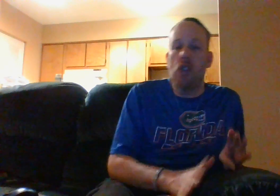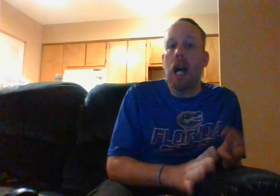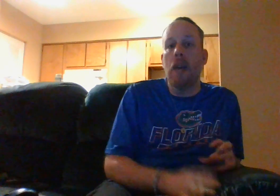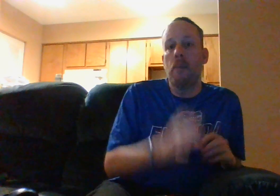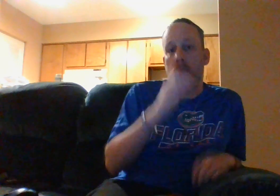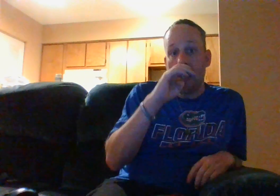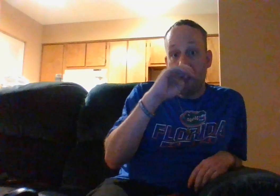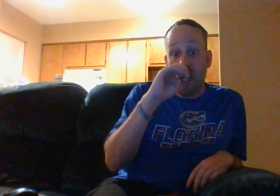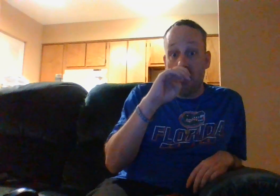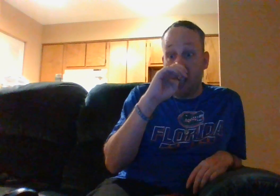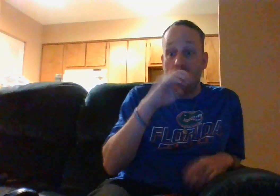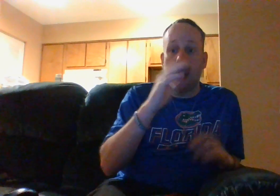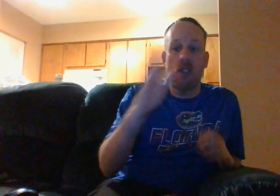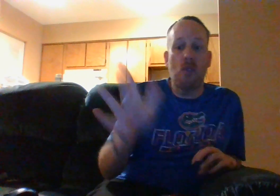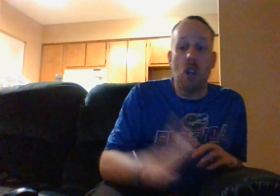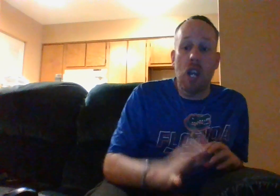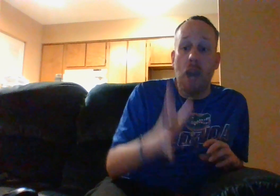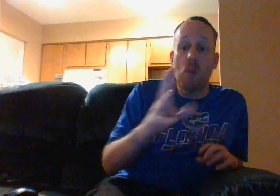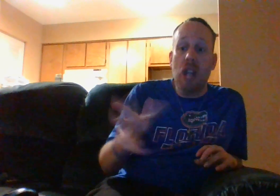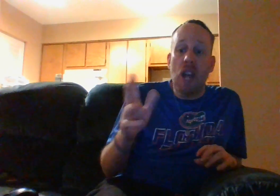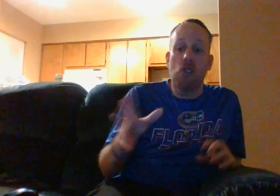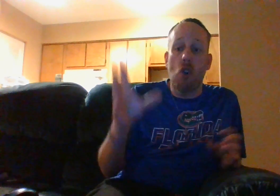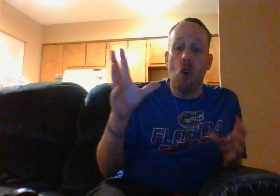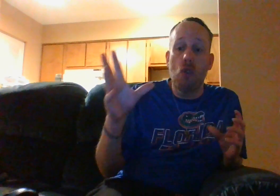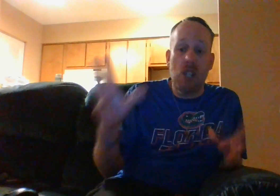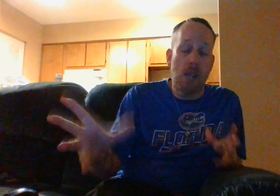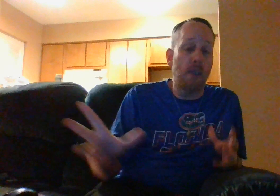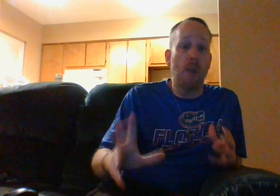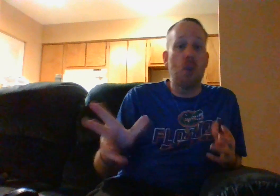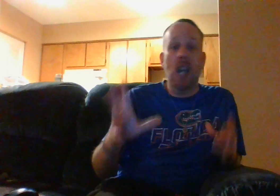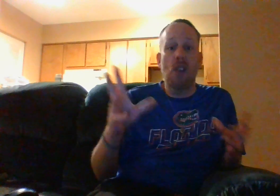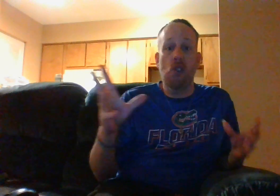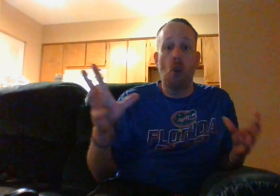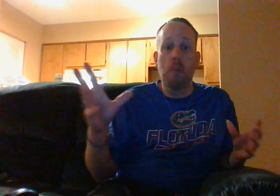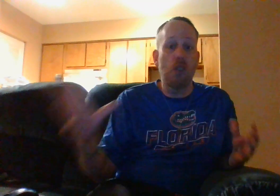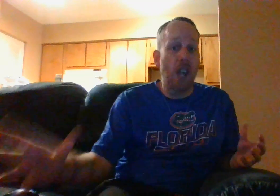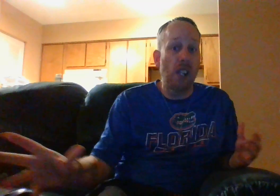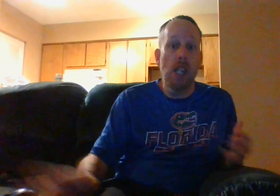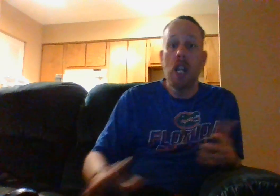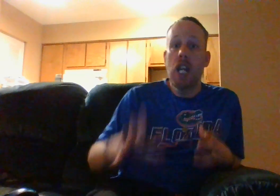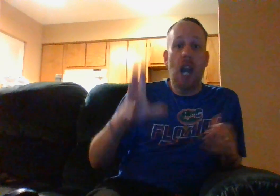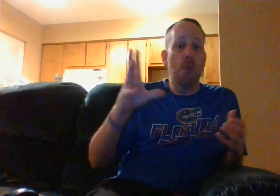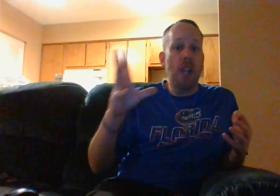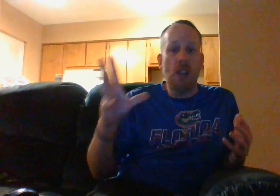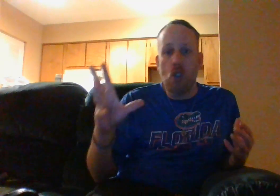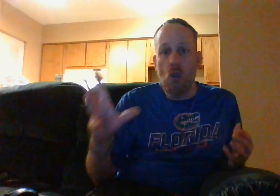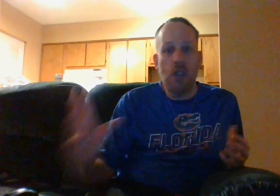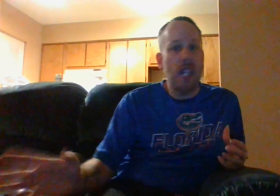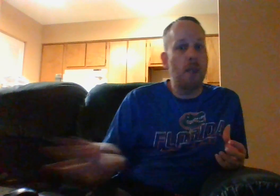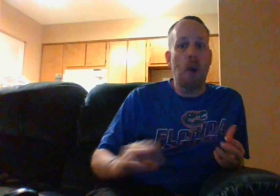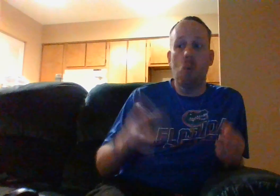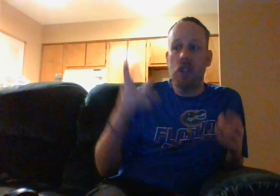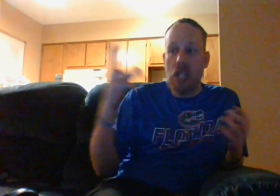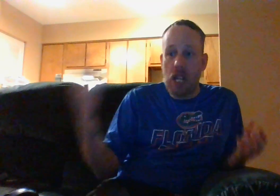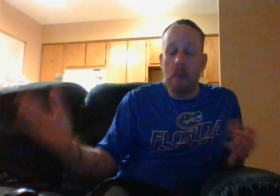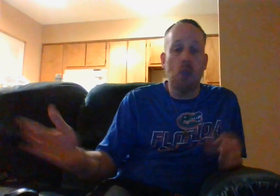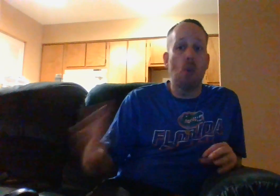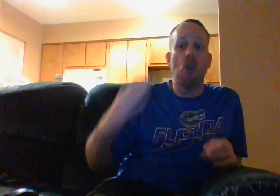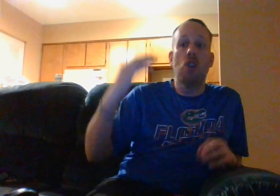it's not because like i said before everyone has their own gift everyone has his own personality everyone has their own thinking about what they think about the world